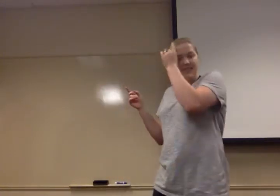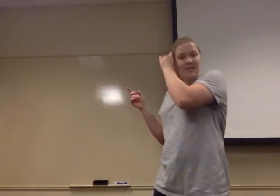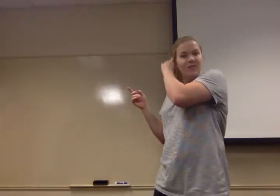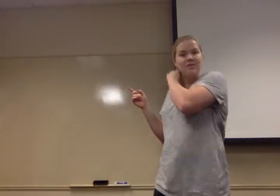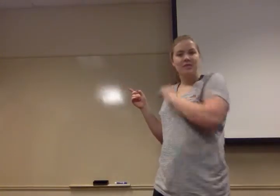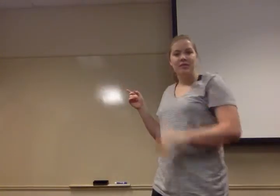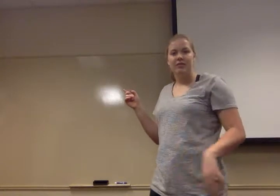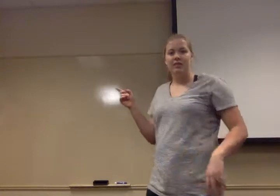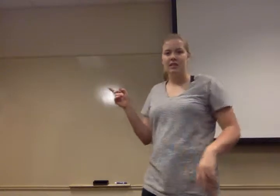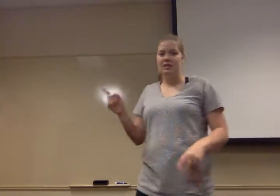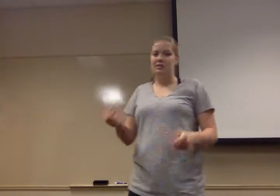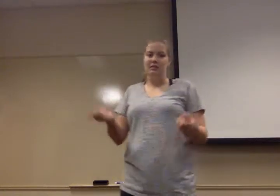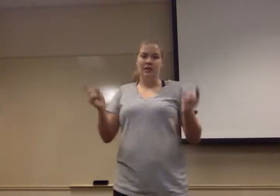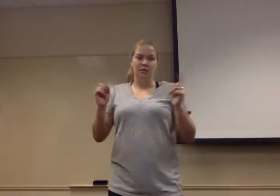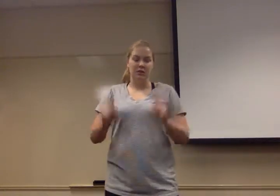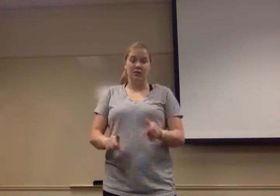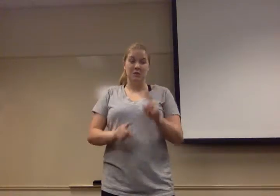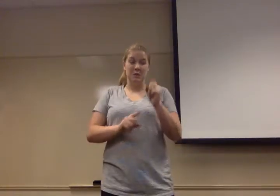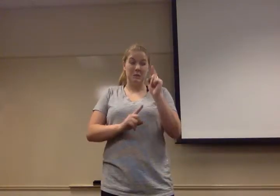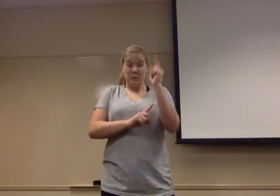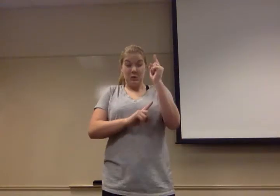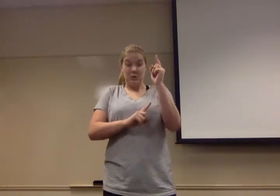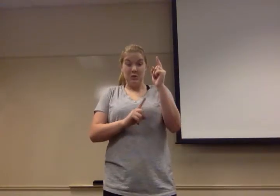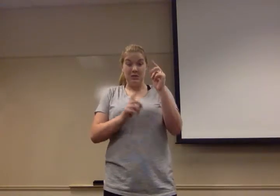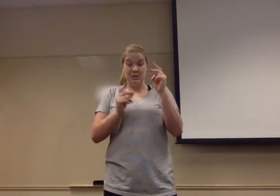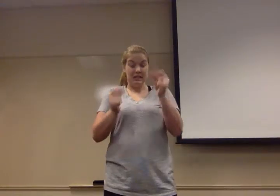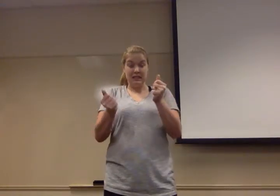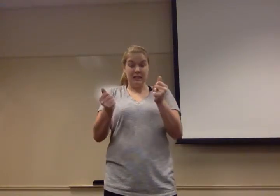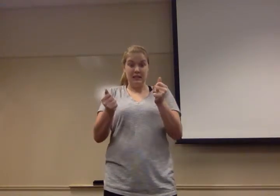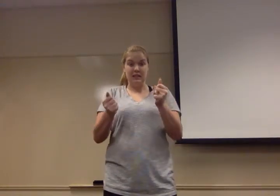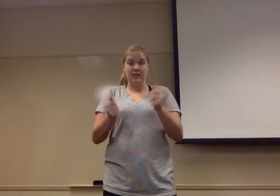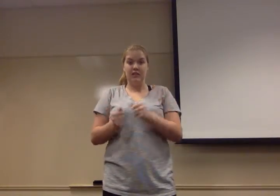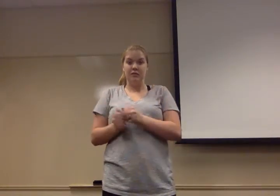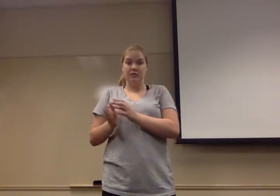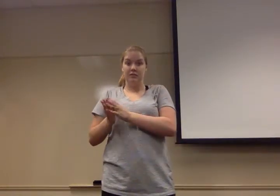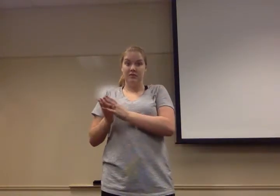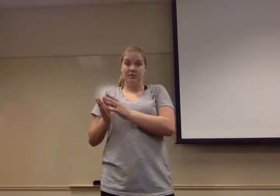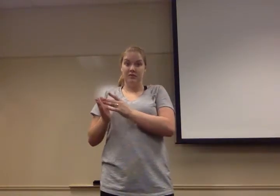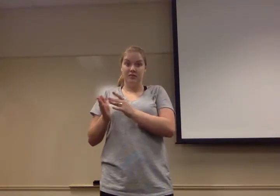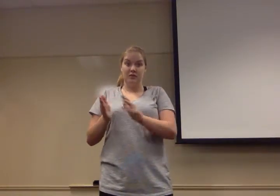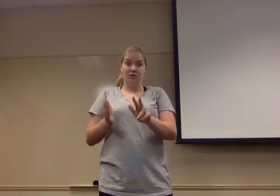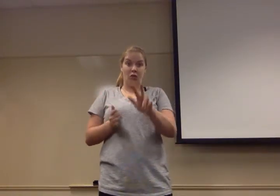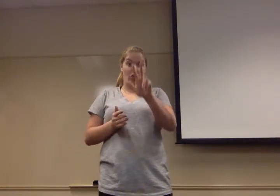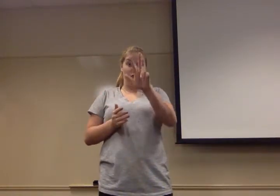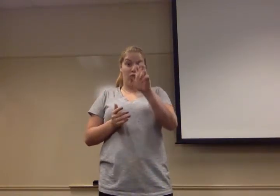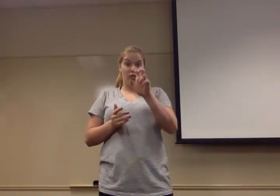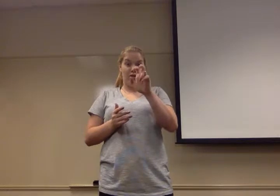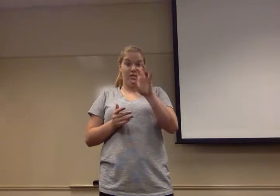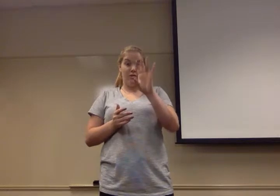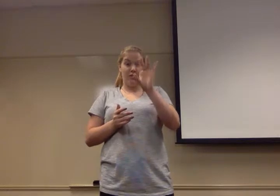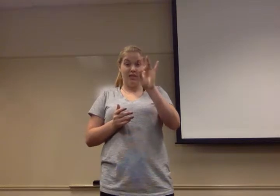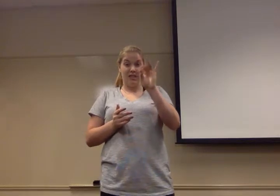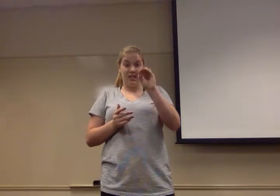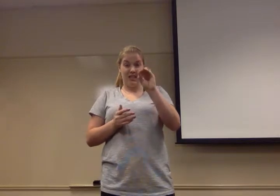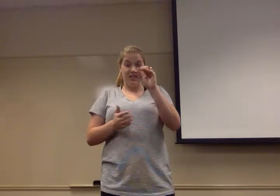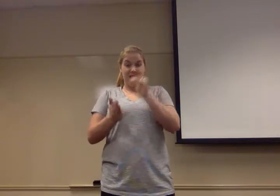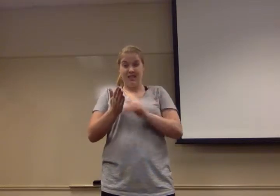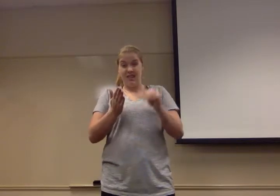And all of that happens in the first second. Now we move forward 380,000 years. That's twice as